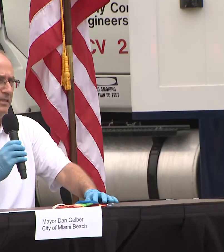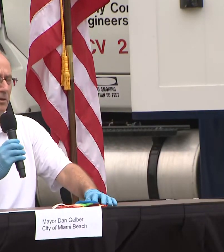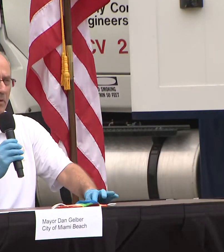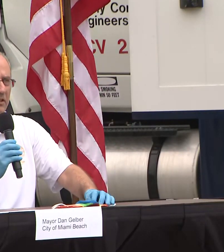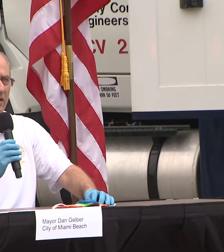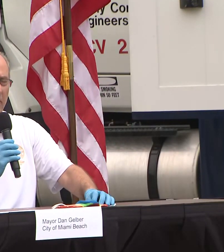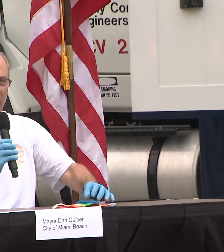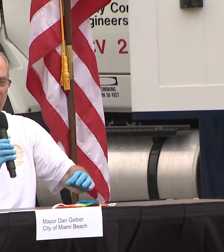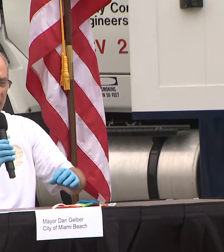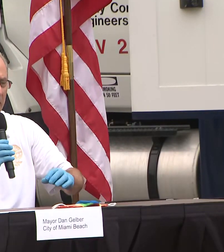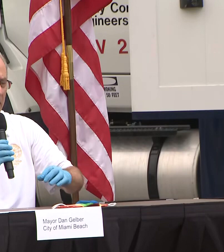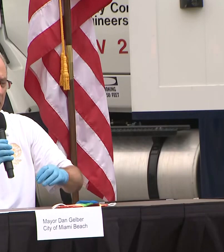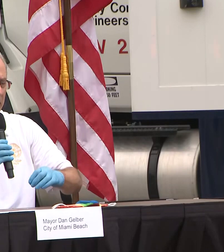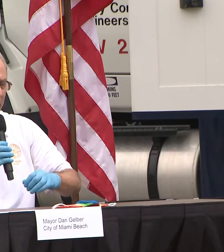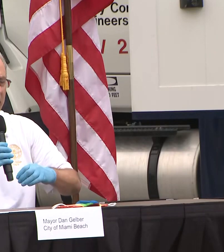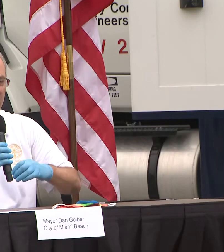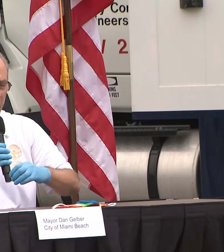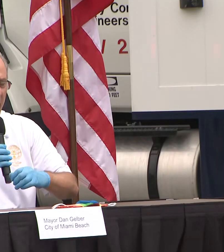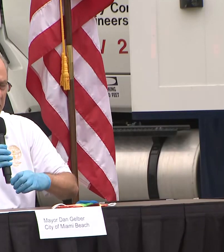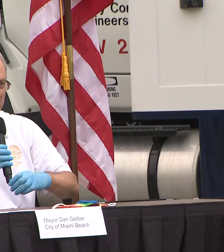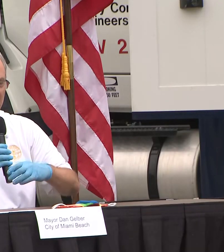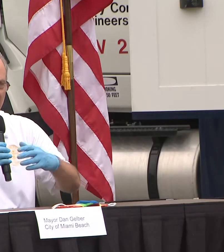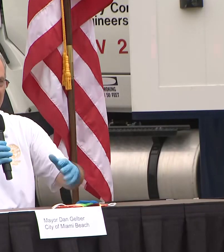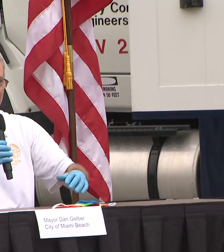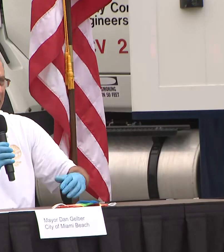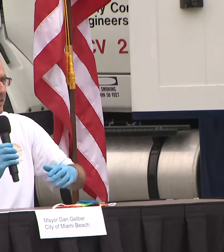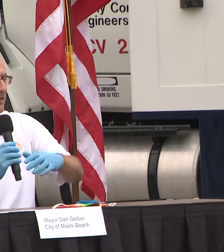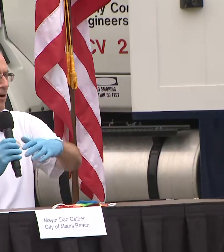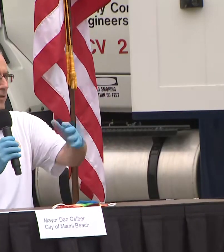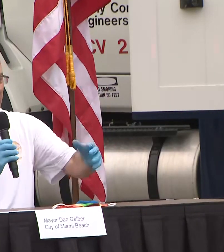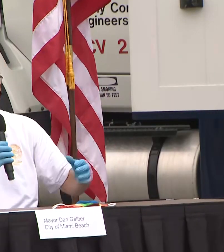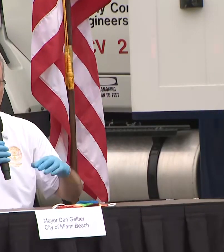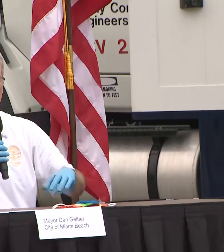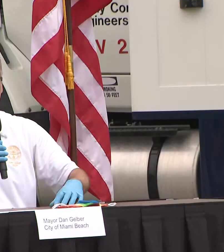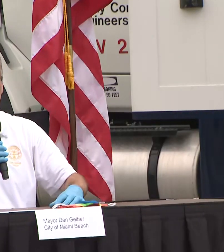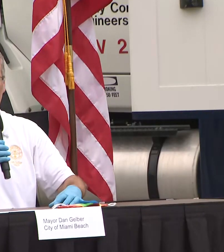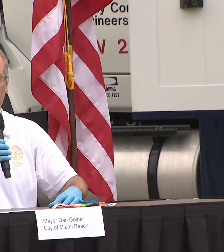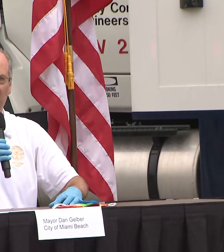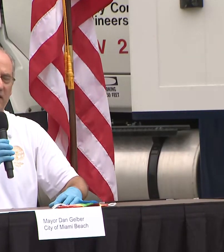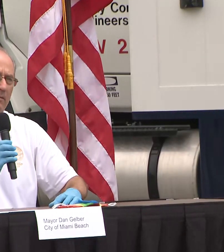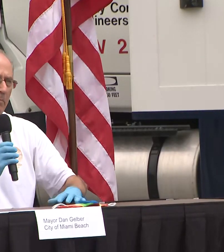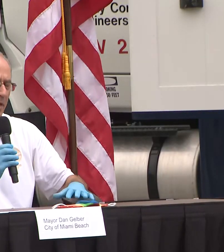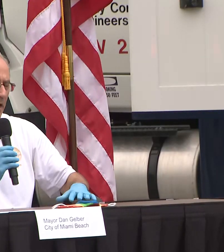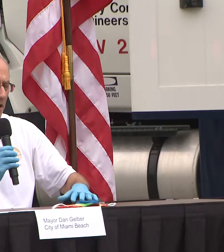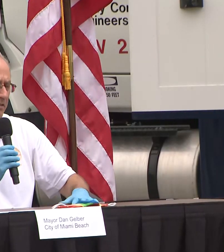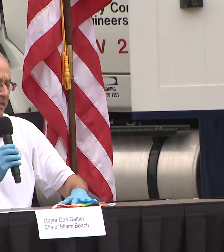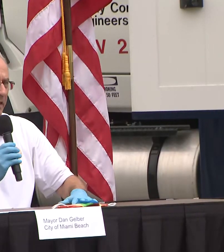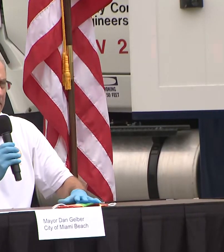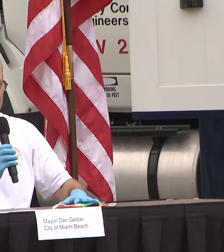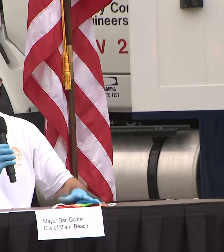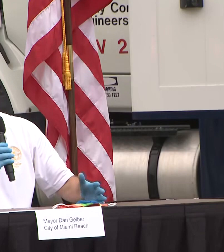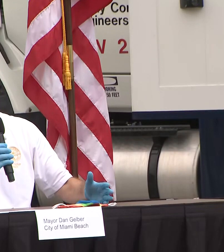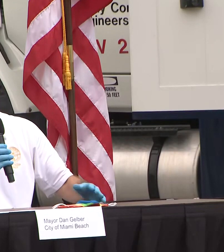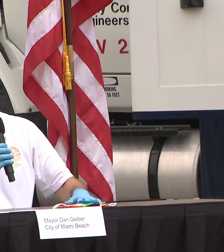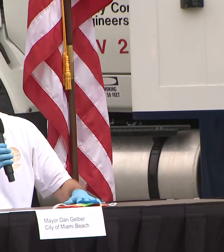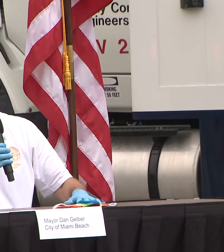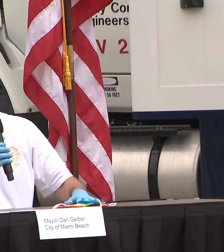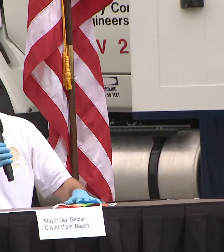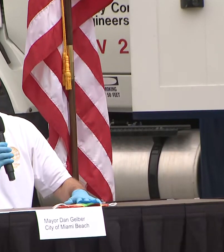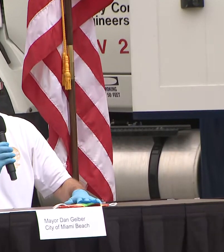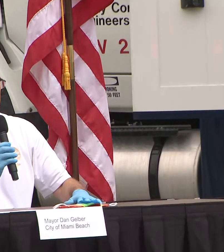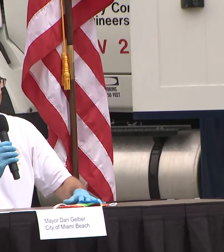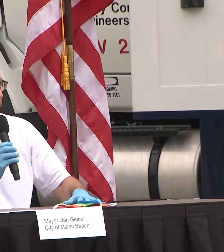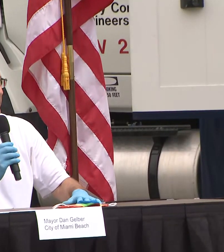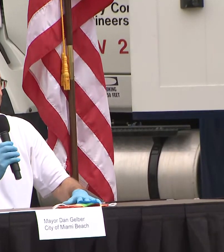things are much different and just as we have to be great at all that we have to be great at this our city has adopted every